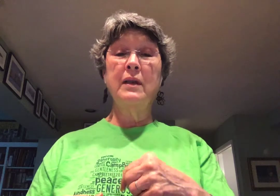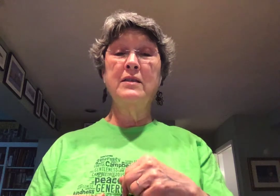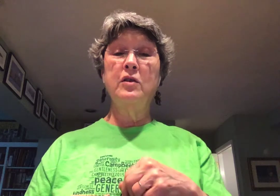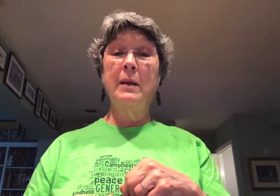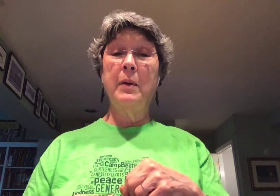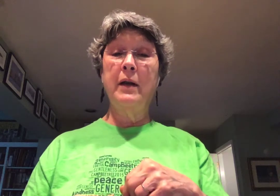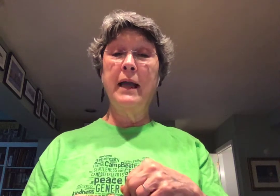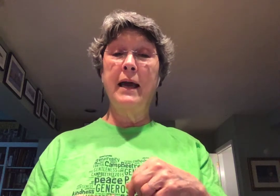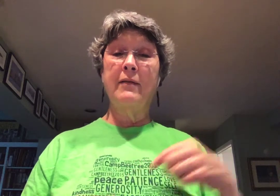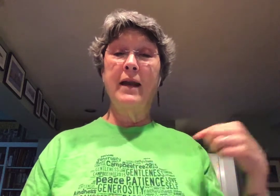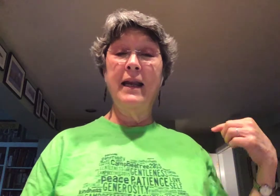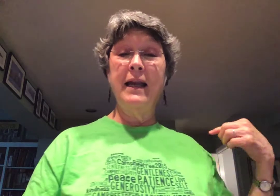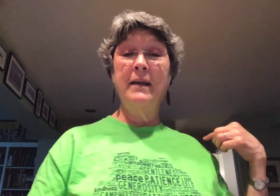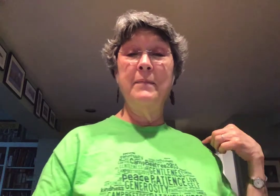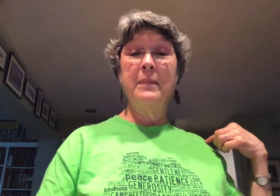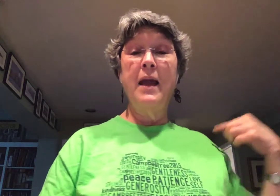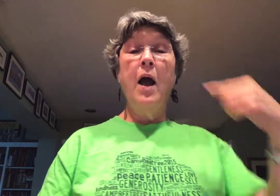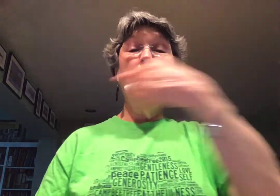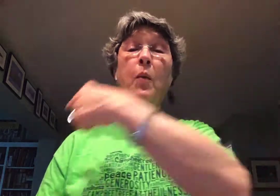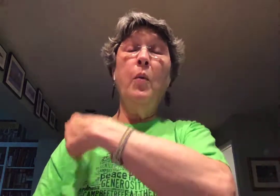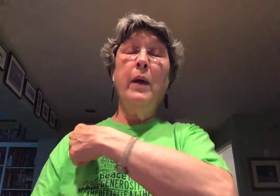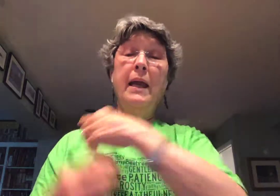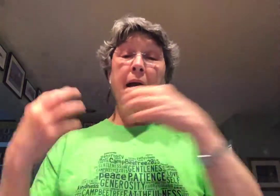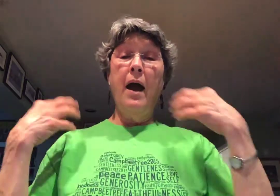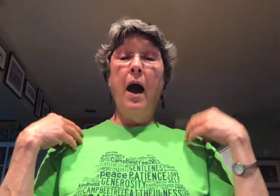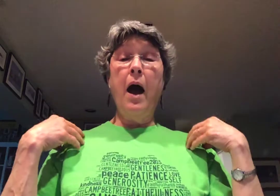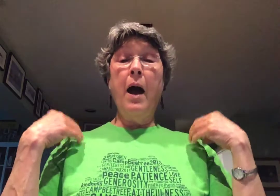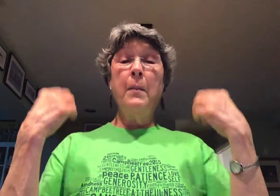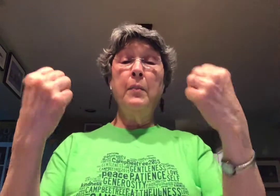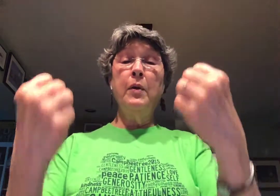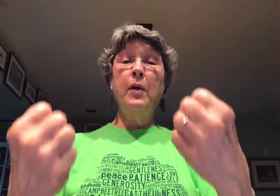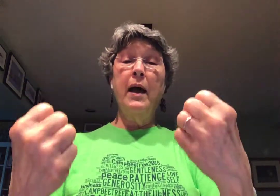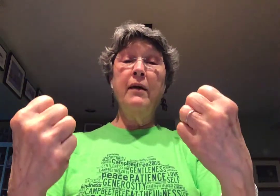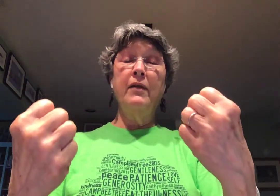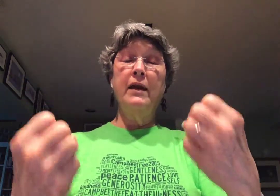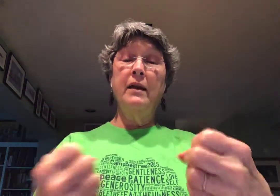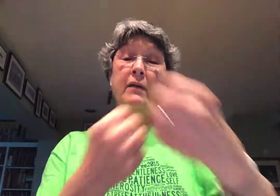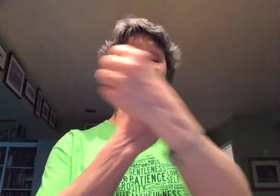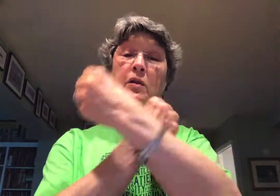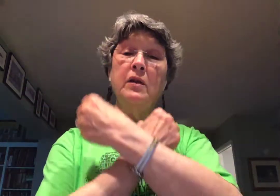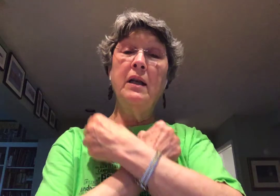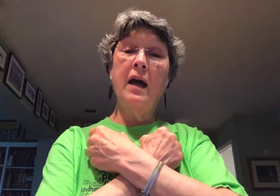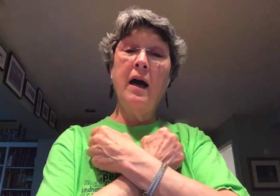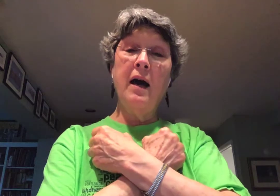Let's do that part again. Ready? We are brave enough to love.